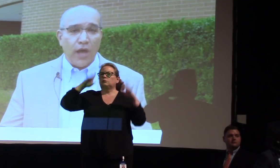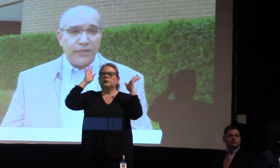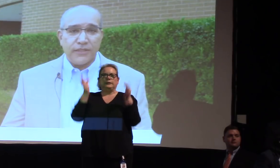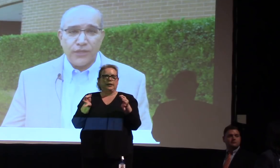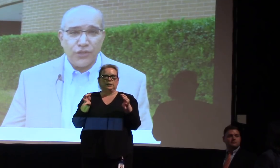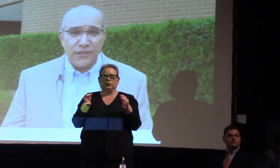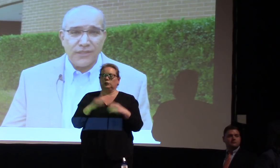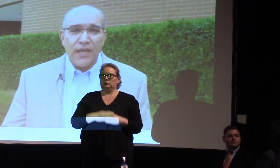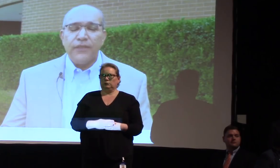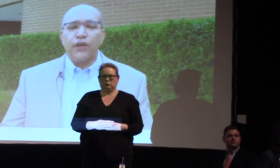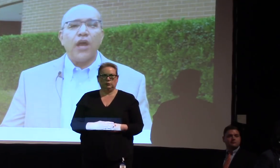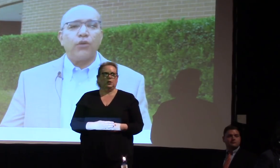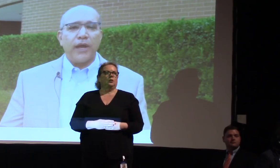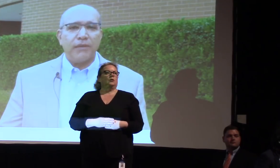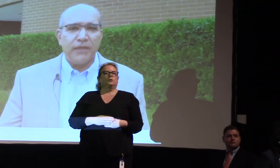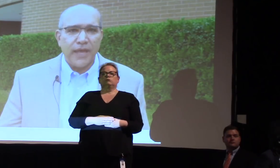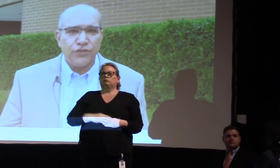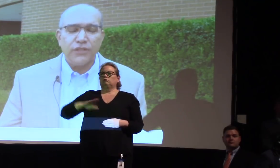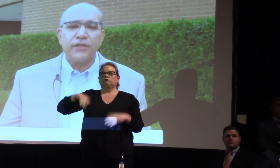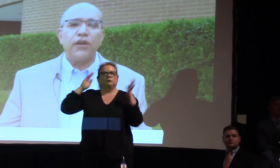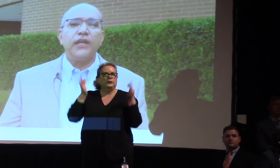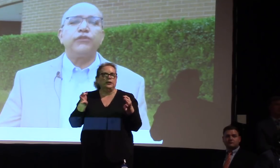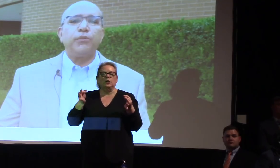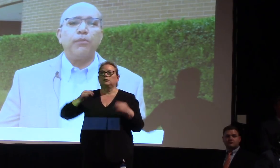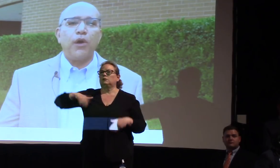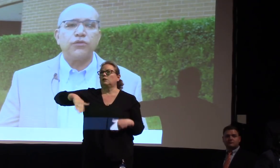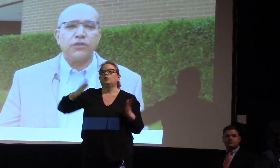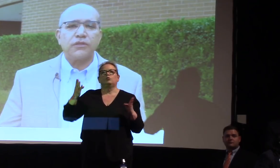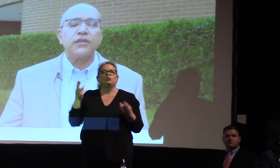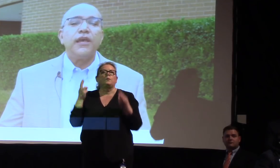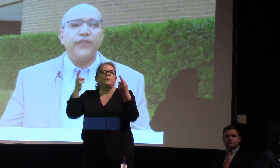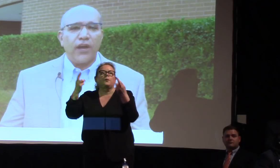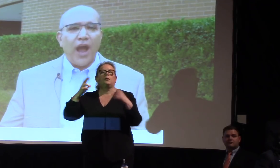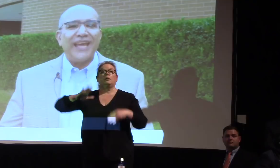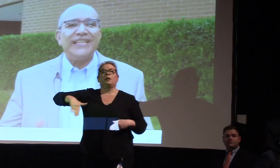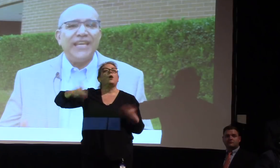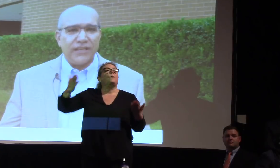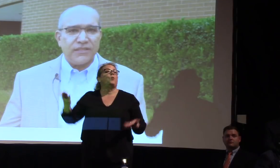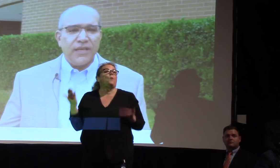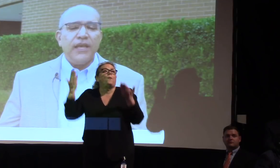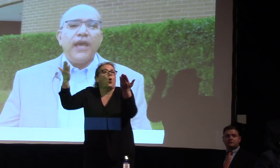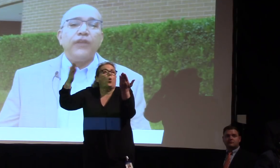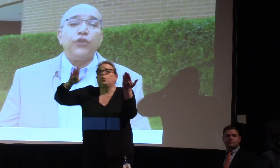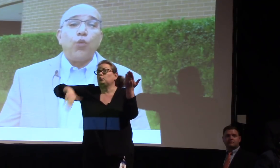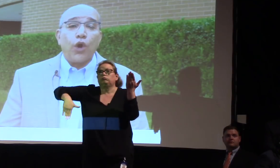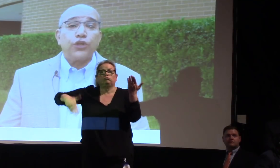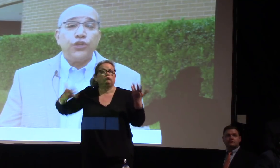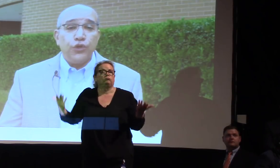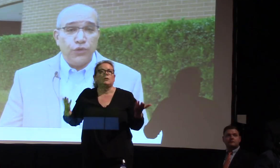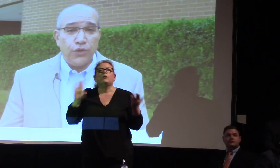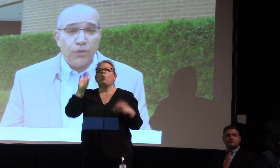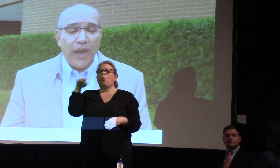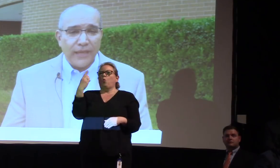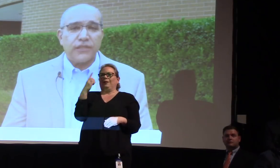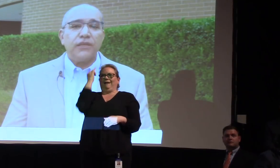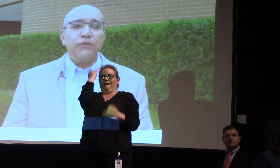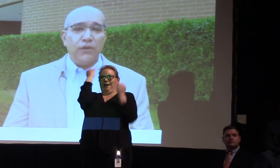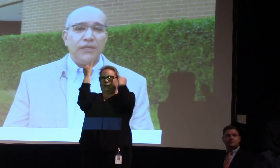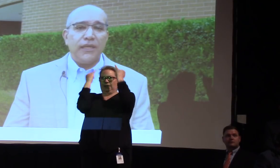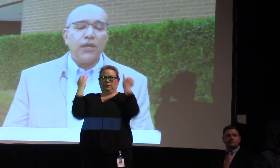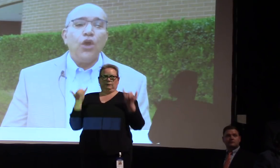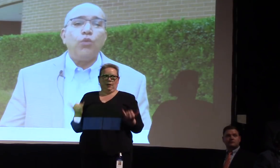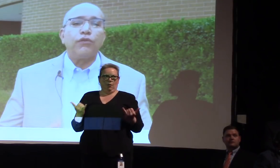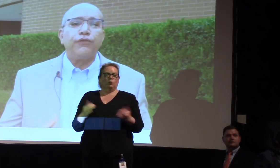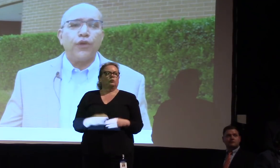They're not decisions, they're not recommendations, they're not even proposals, they're ideas. The work you do as a